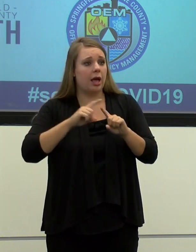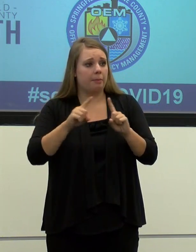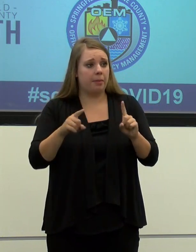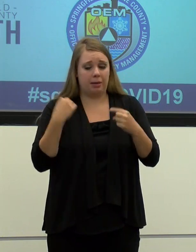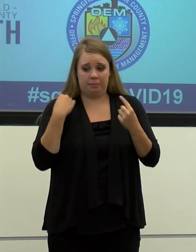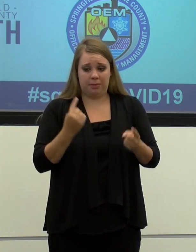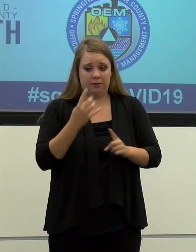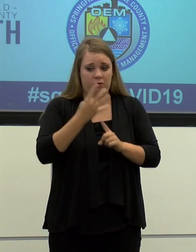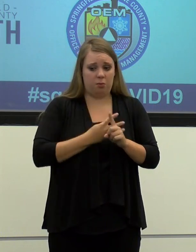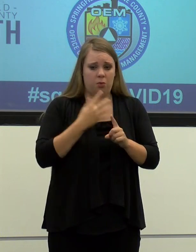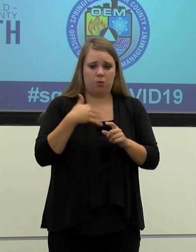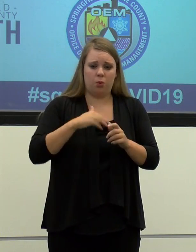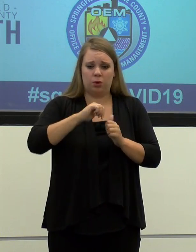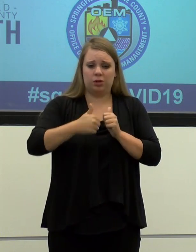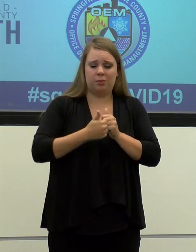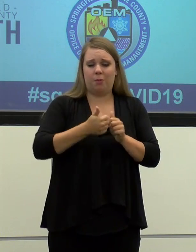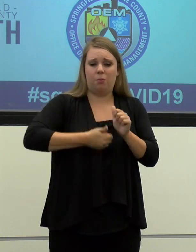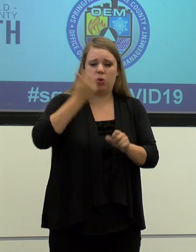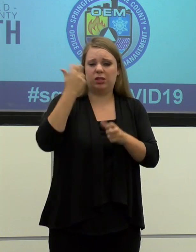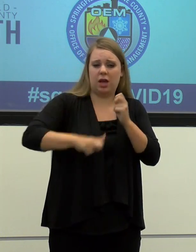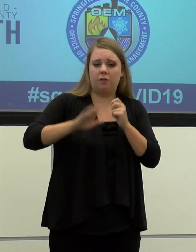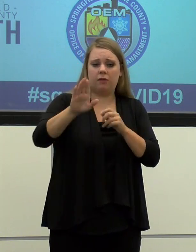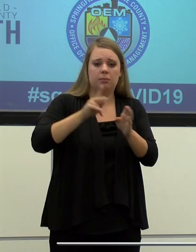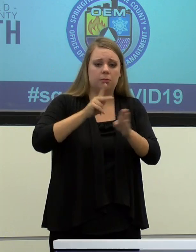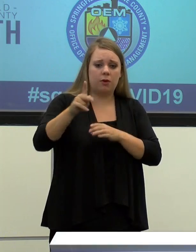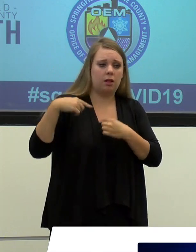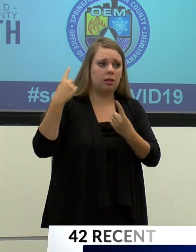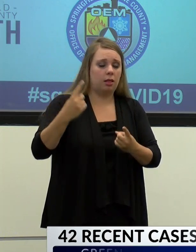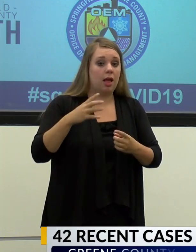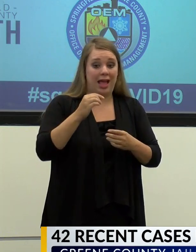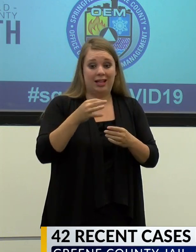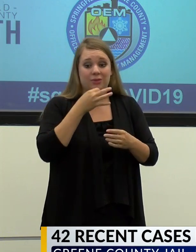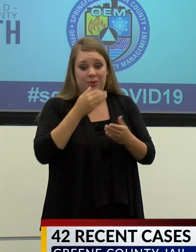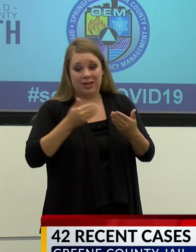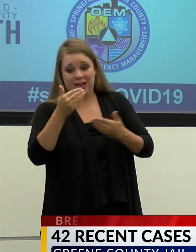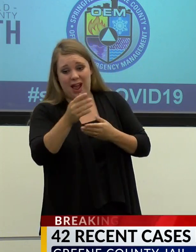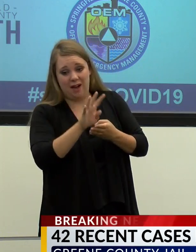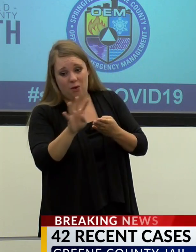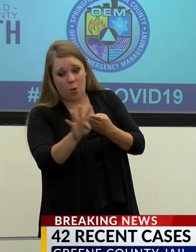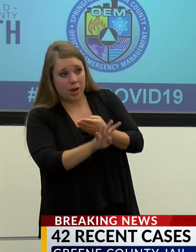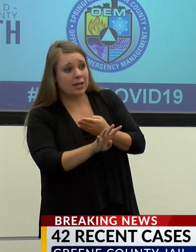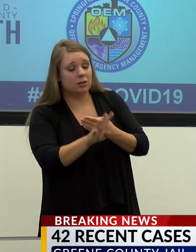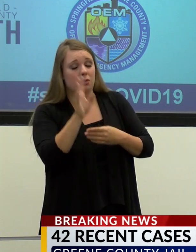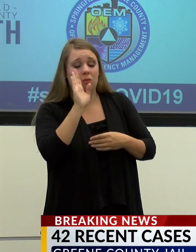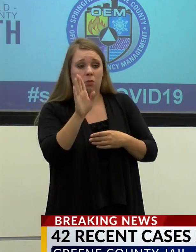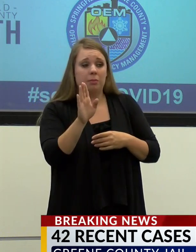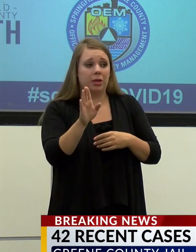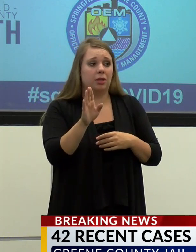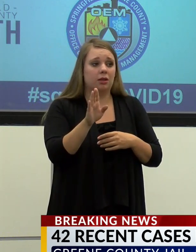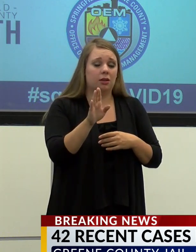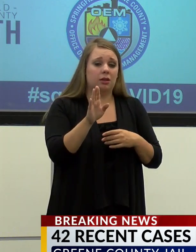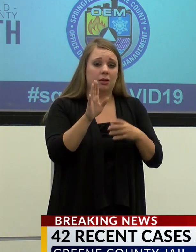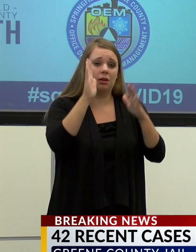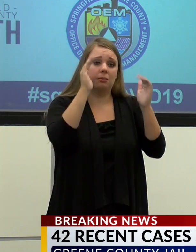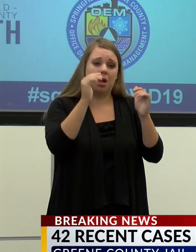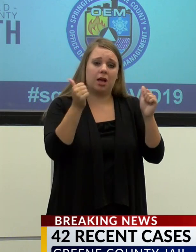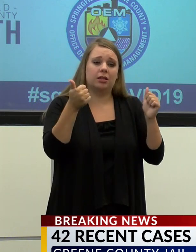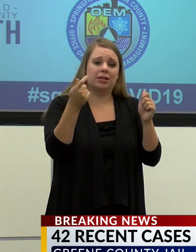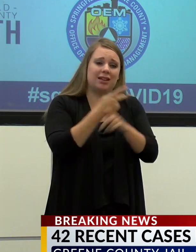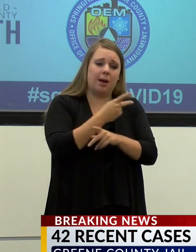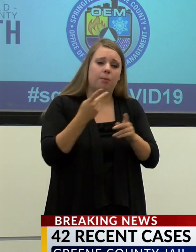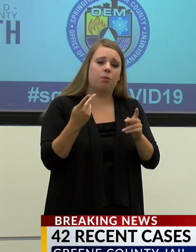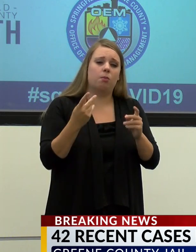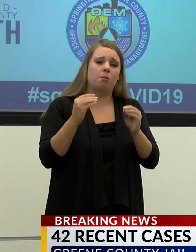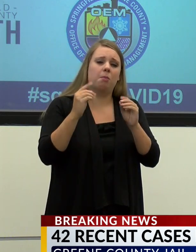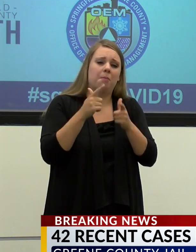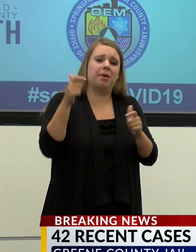last four months have been the toughest of his professional life. And the next four weeks, as in these weeks coming up, uh, he expects to be 10 times worse.